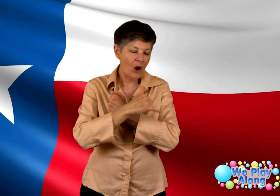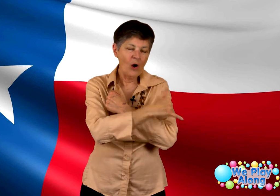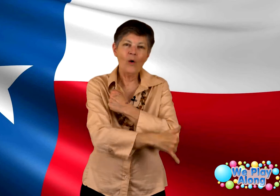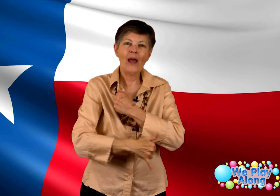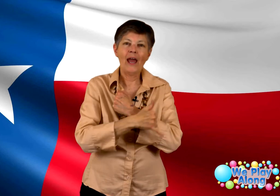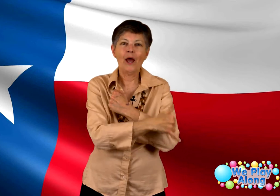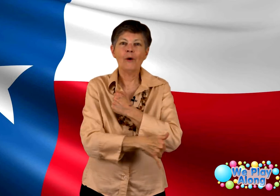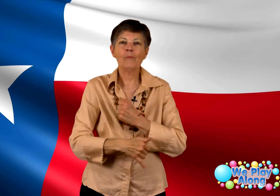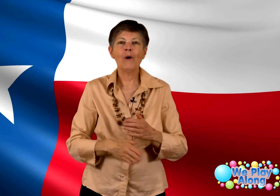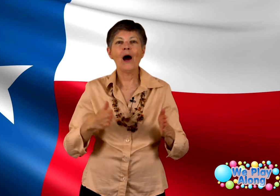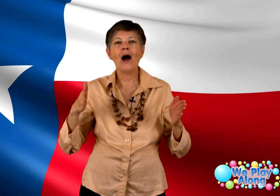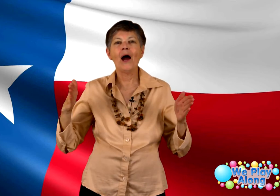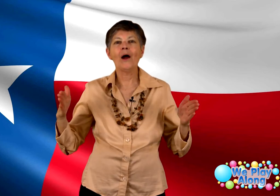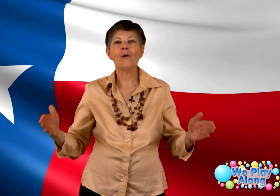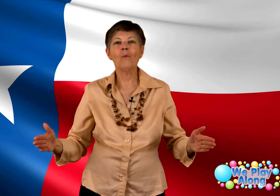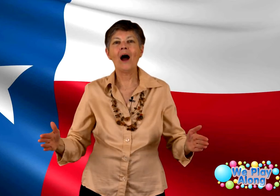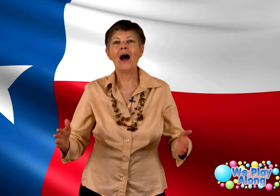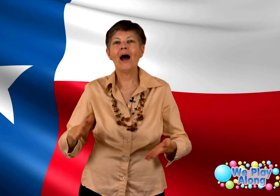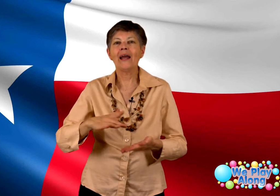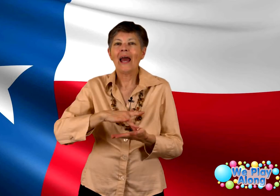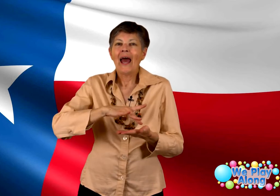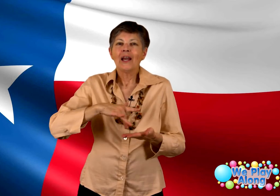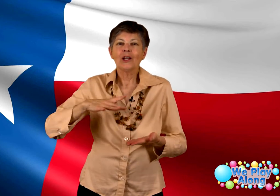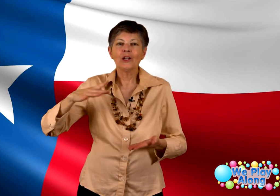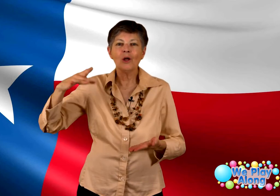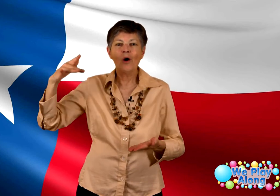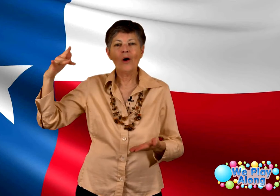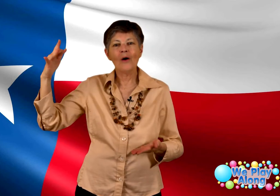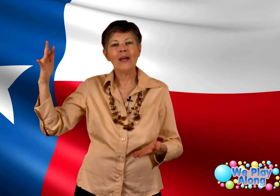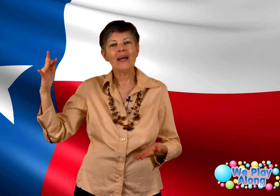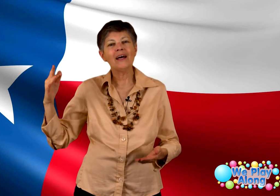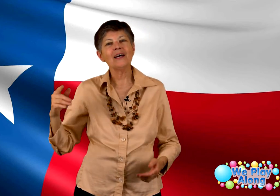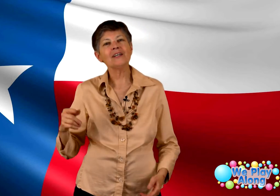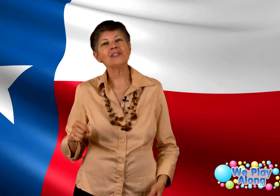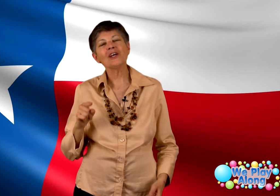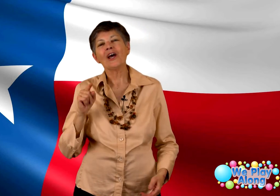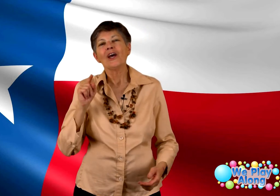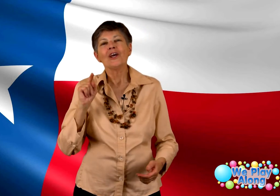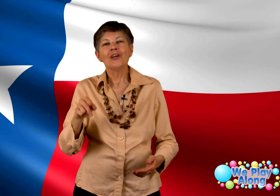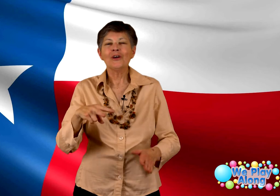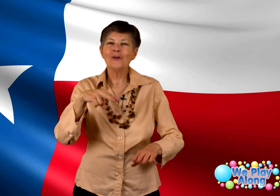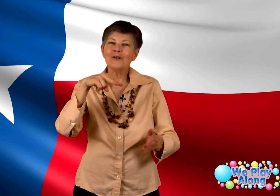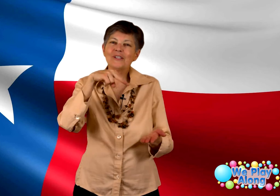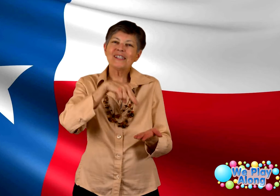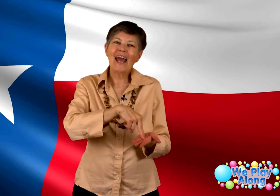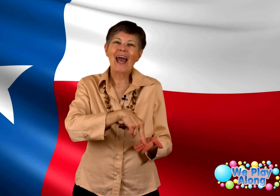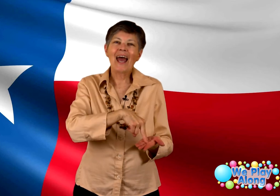We're in power, white and glorious. You stand